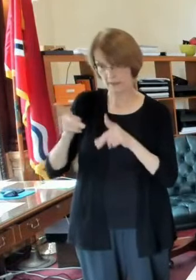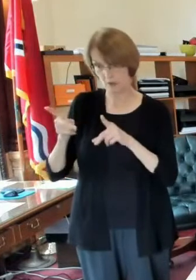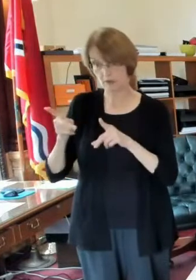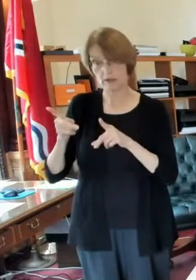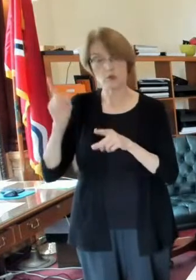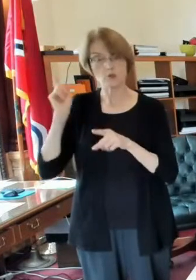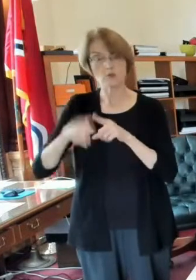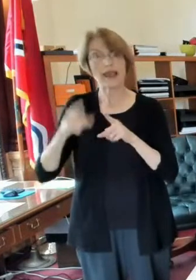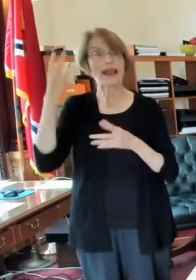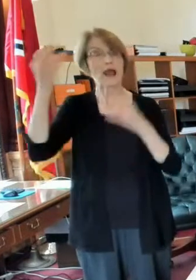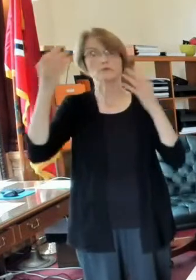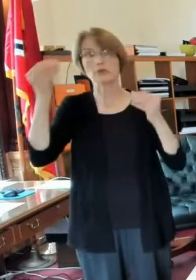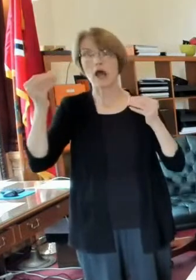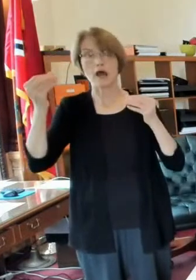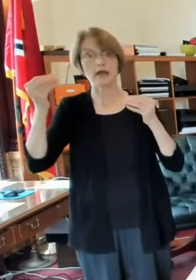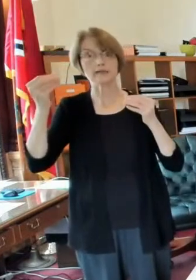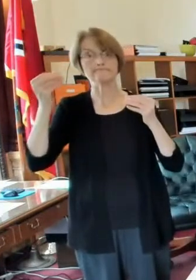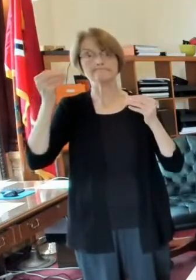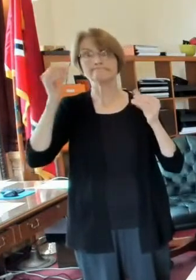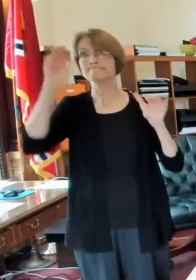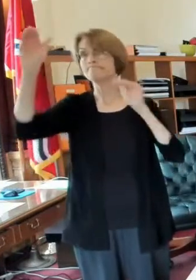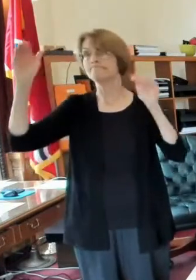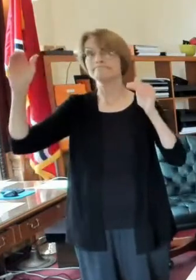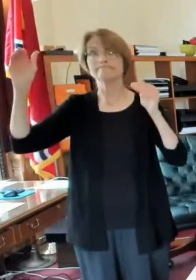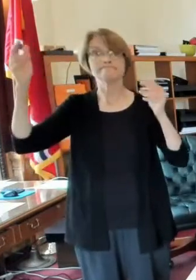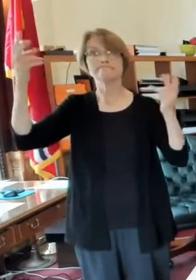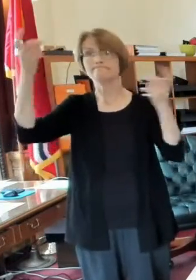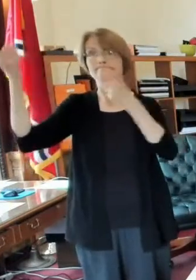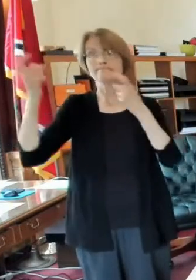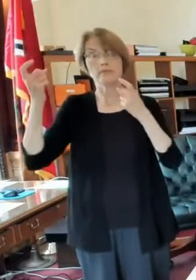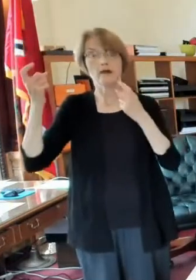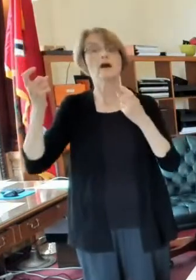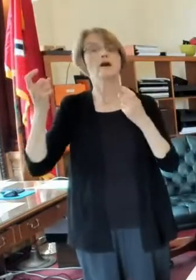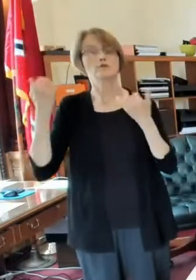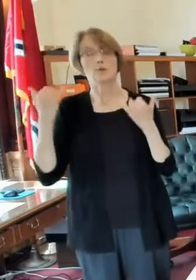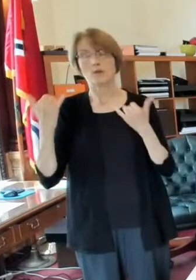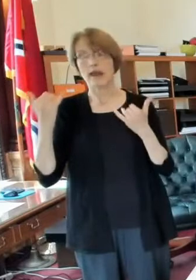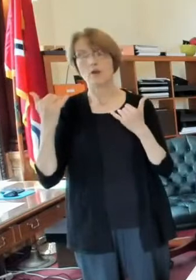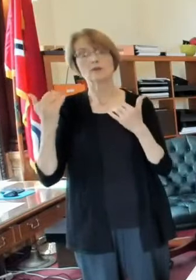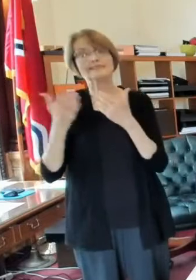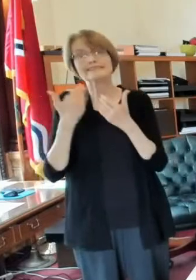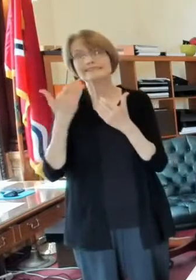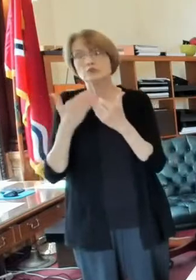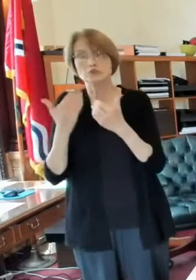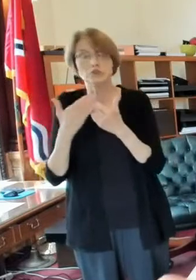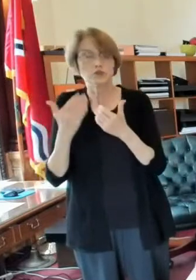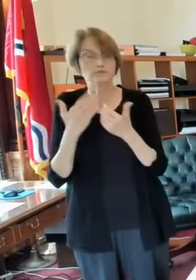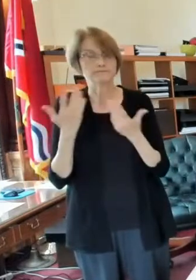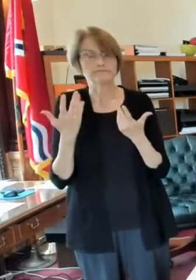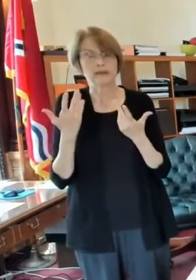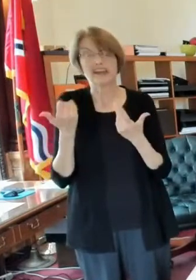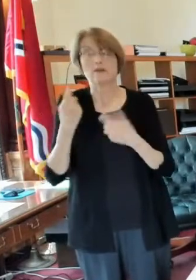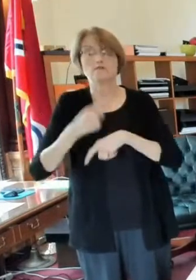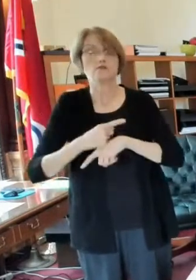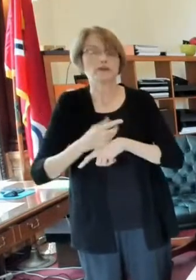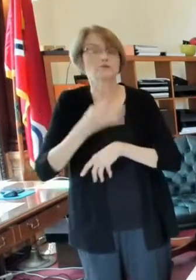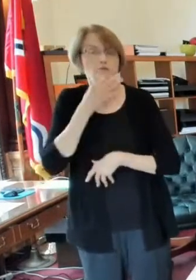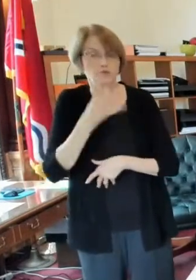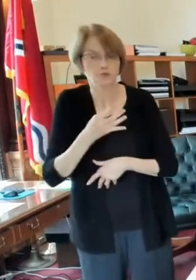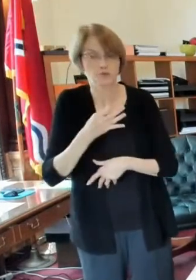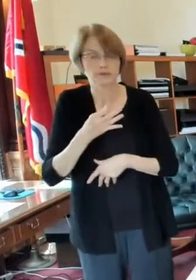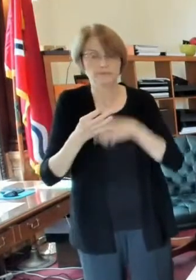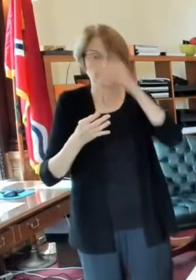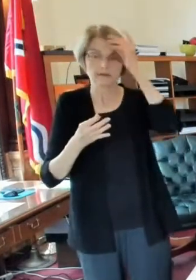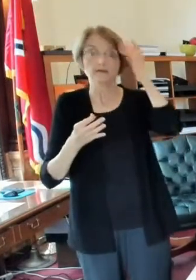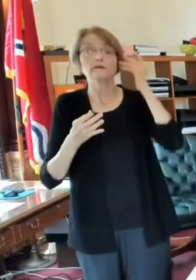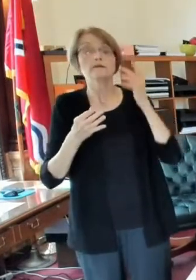puts you at a competitive disadvantage so this levels the playing field uh in a few days or soon i should say it will go to the